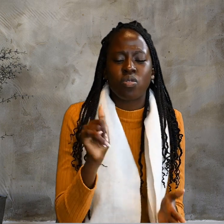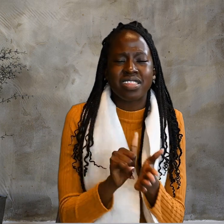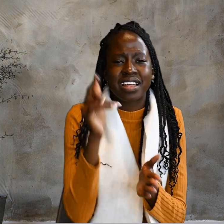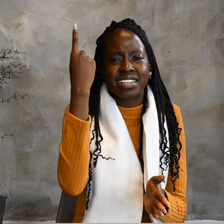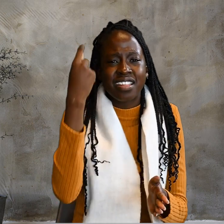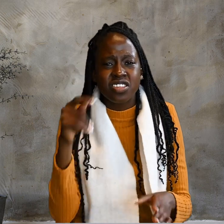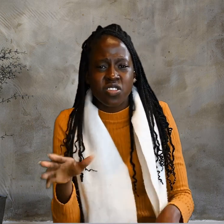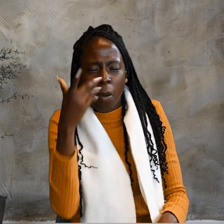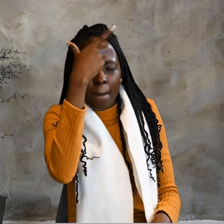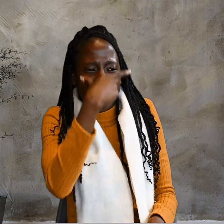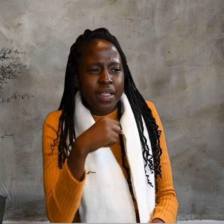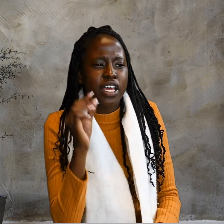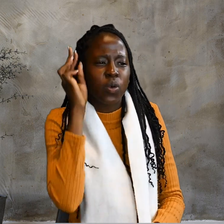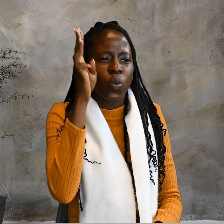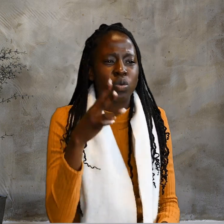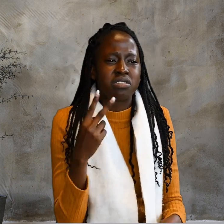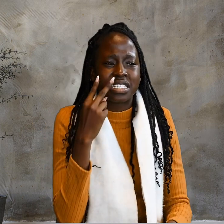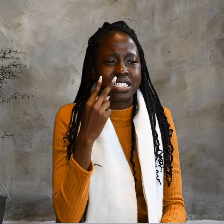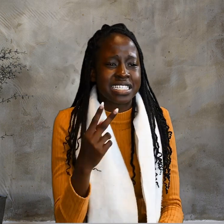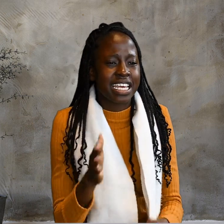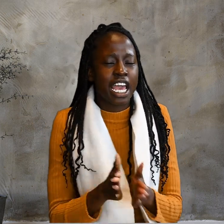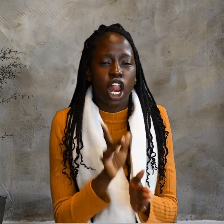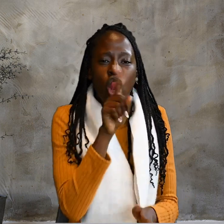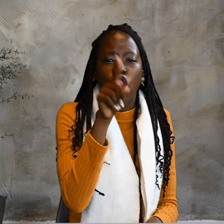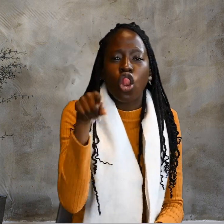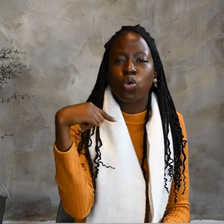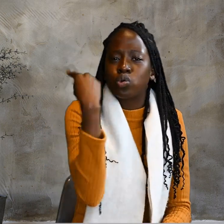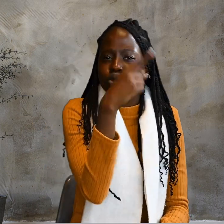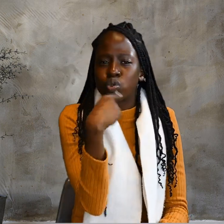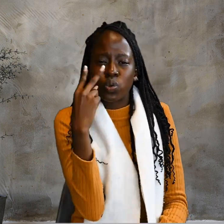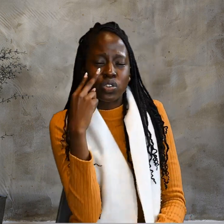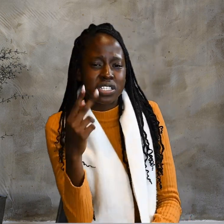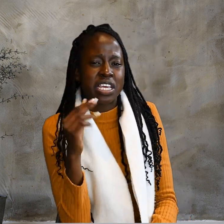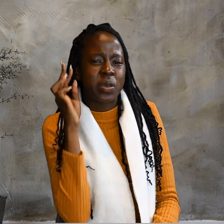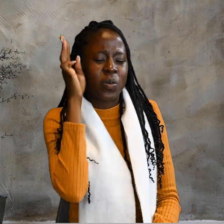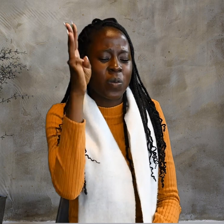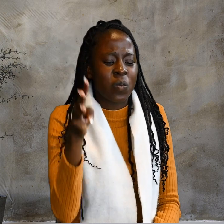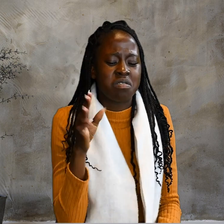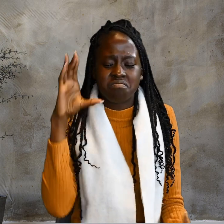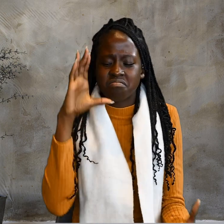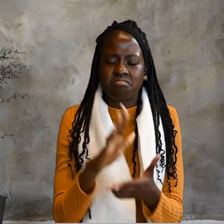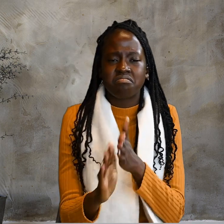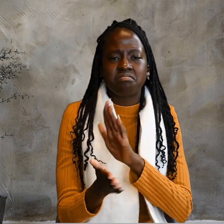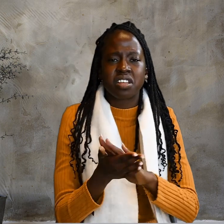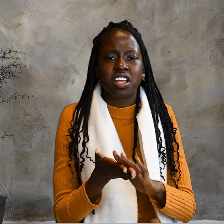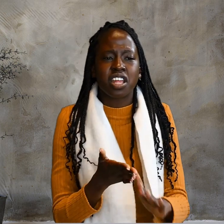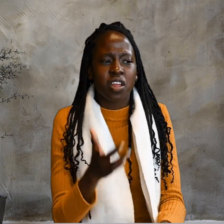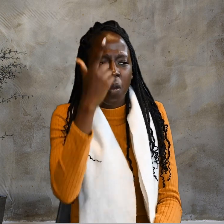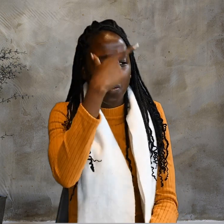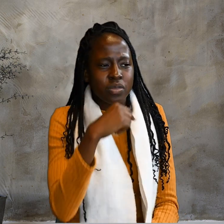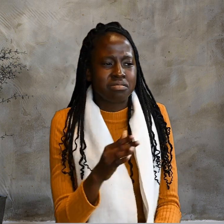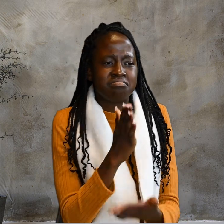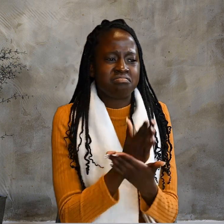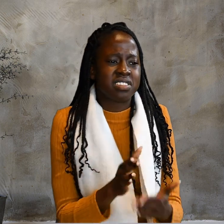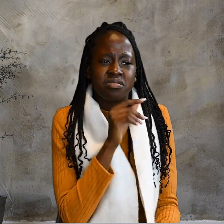and those who see will become blind. Some Pharisees who were with him